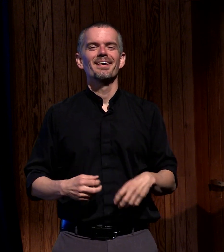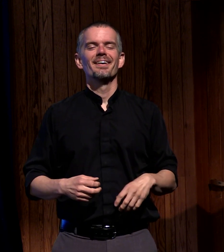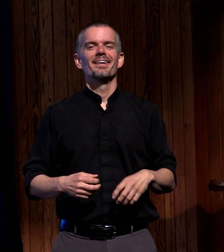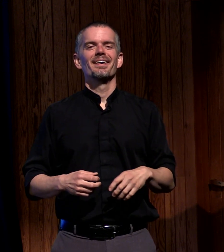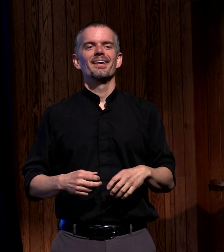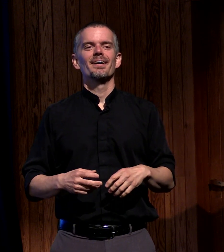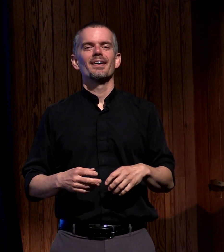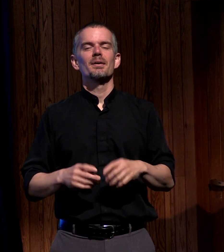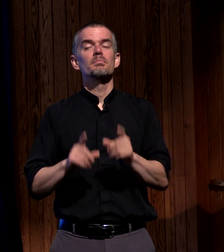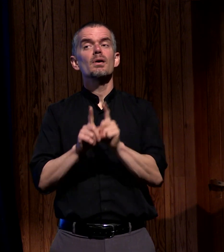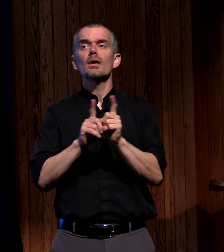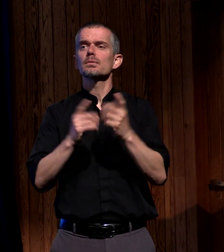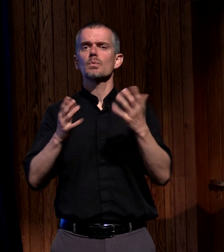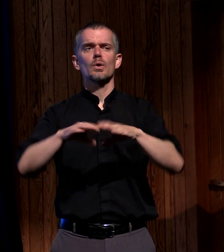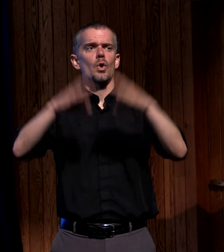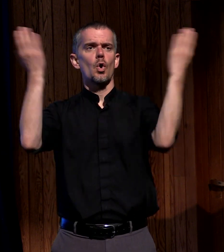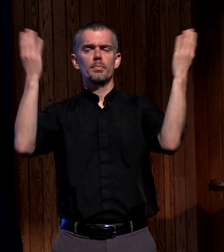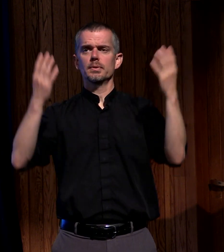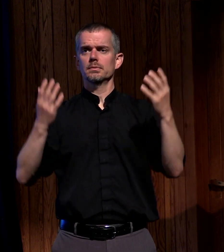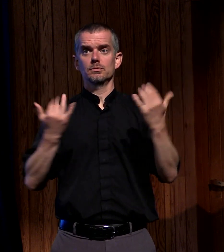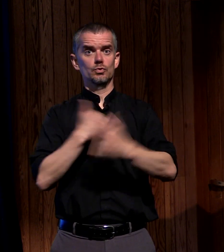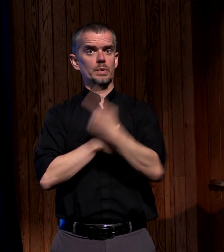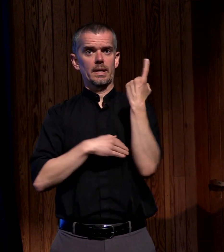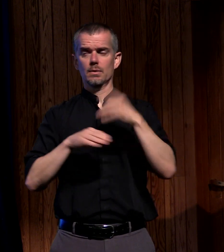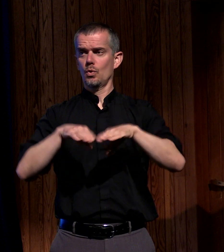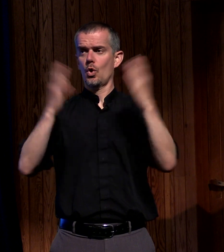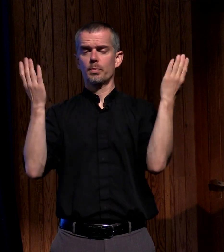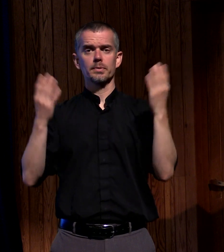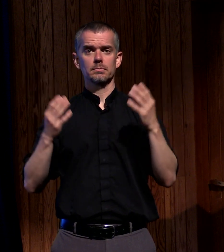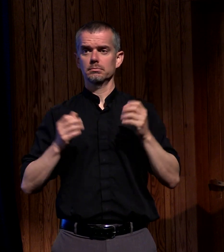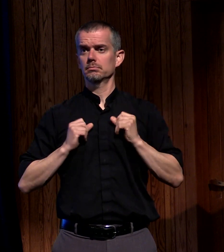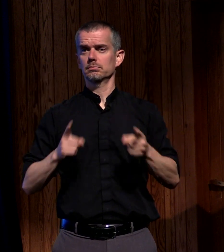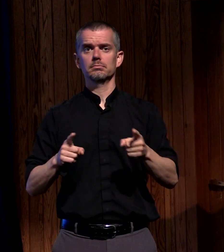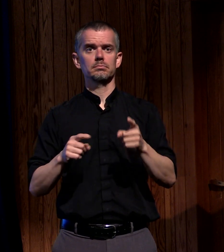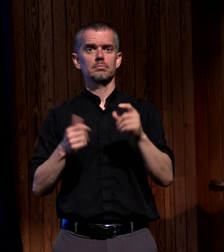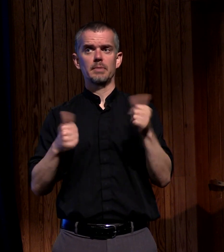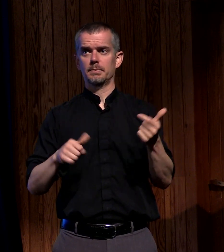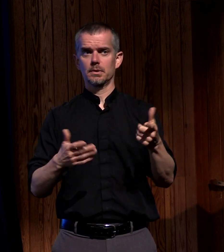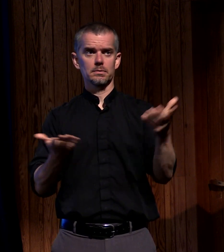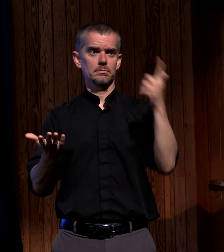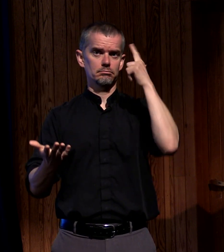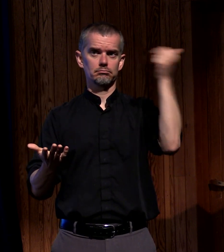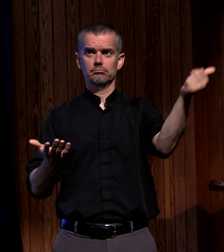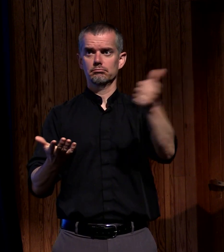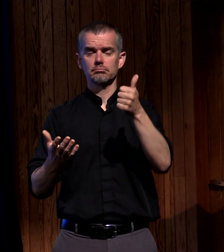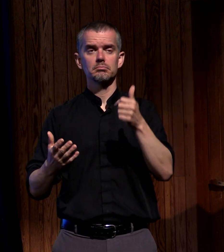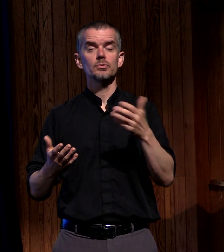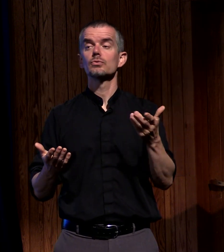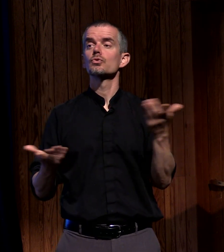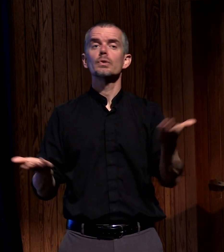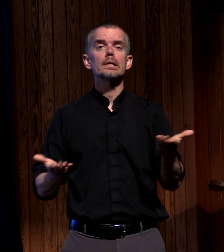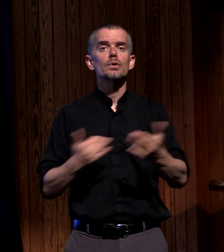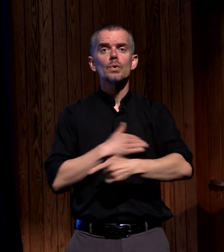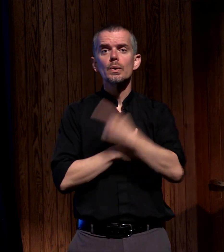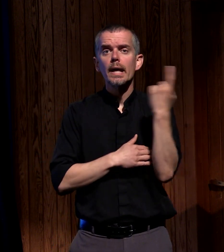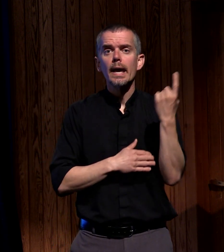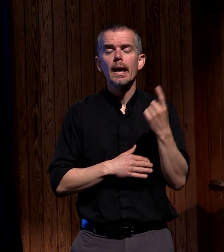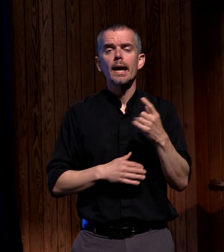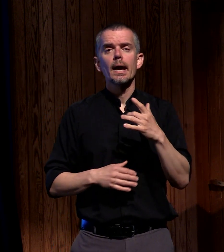open it up further on this day we're going to have spontaneous baptisms and so if you are here today and the Lord is just